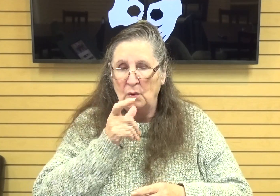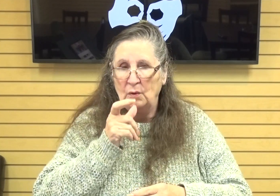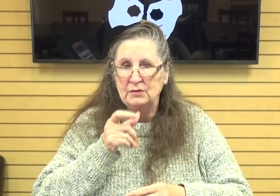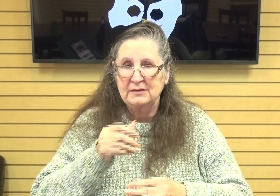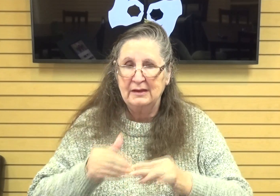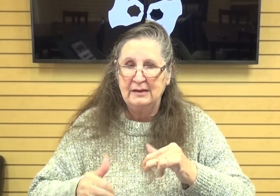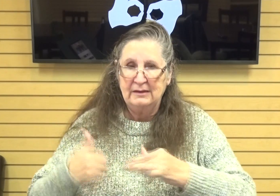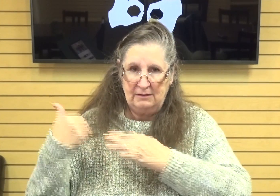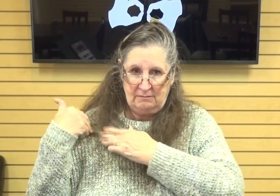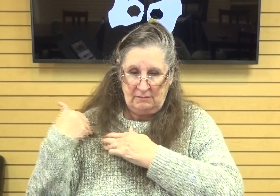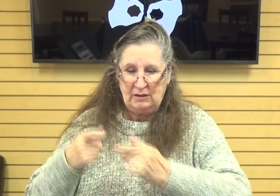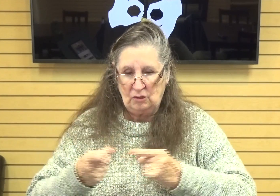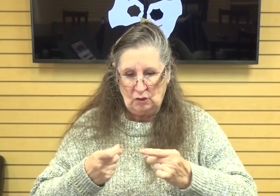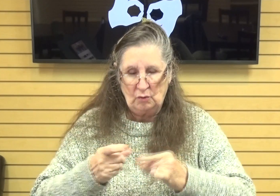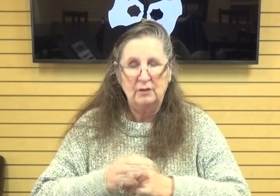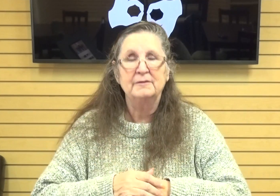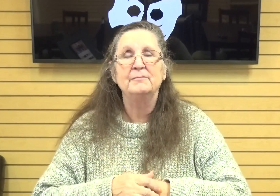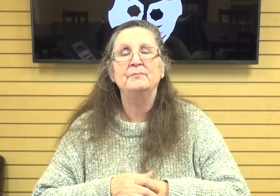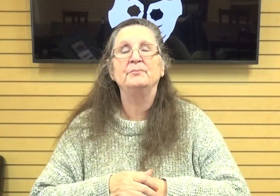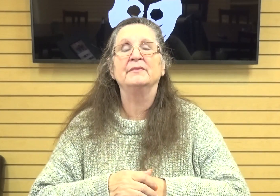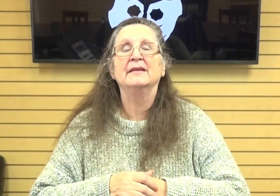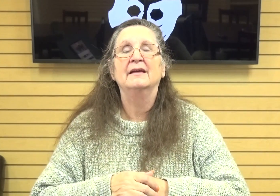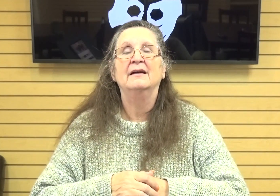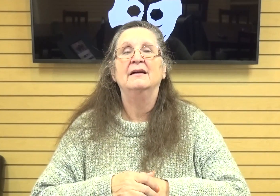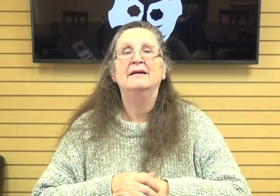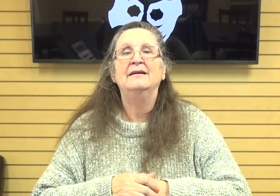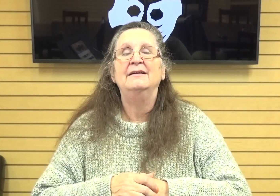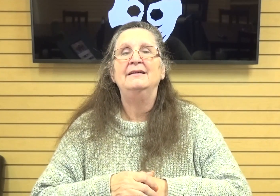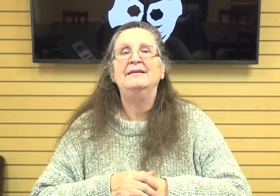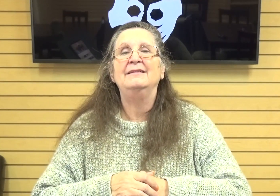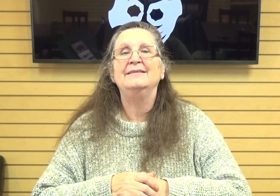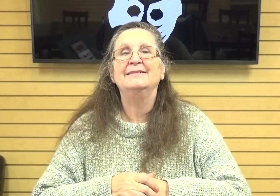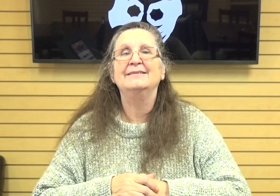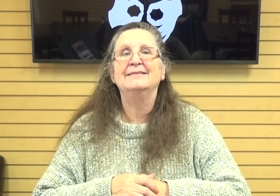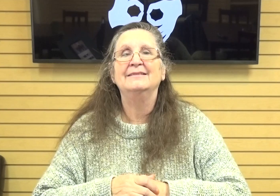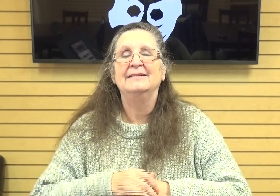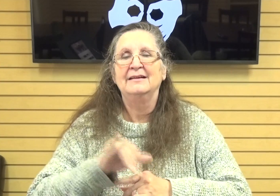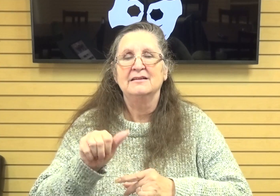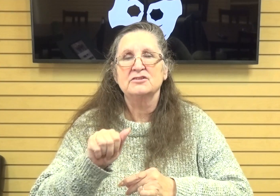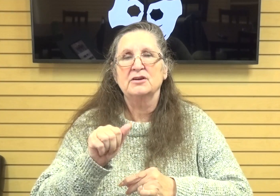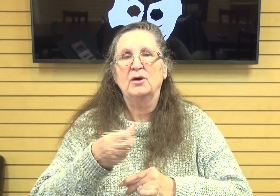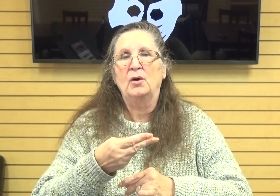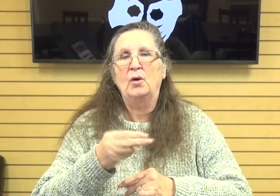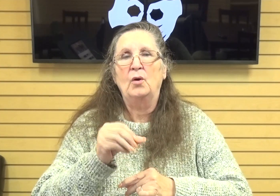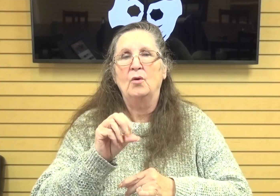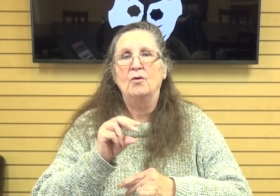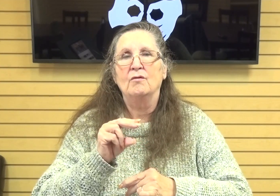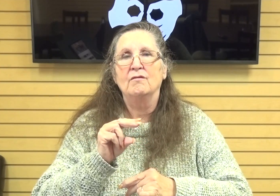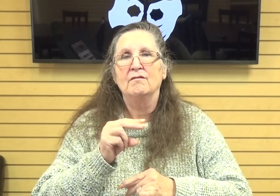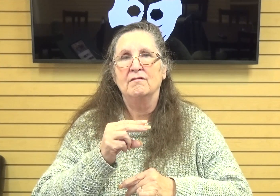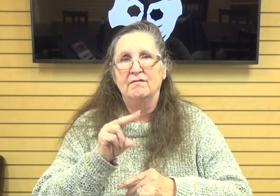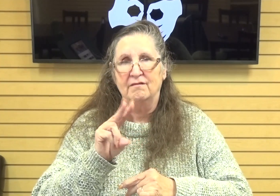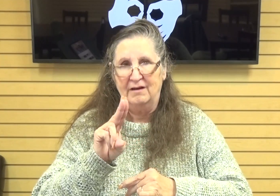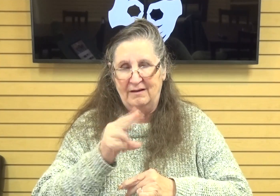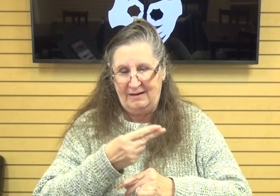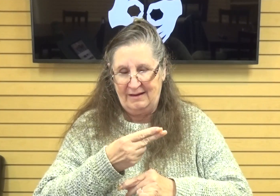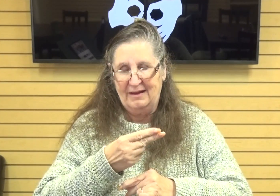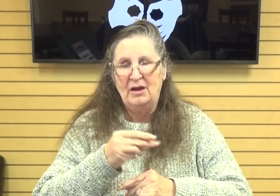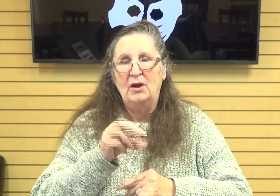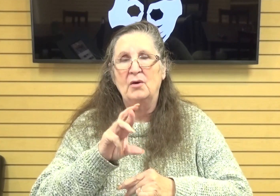uh jehovah rafa the lord our healer